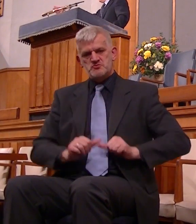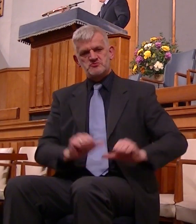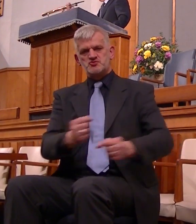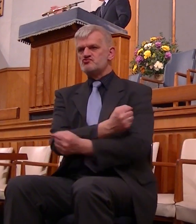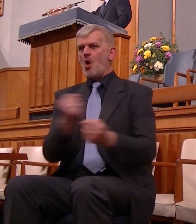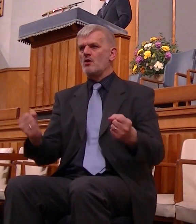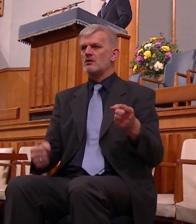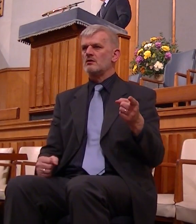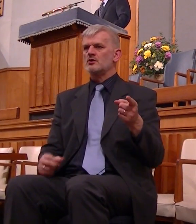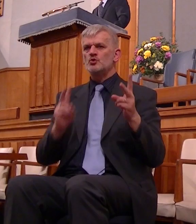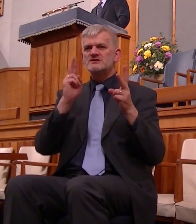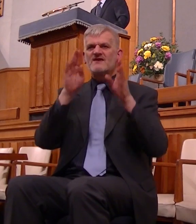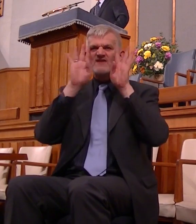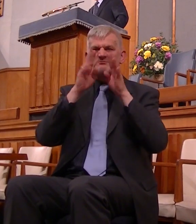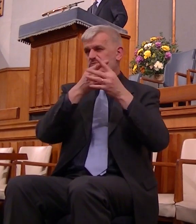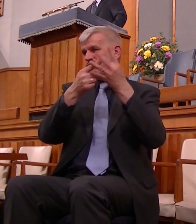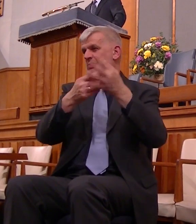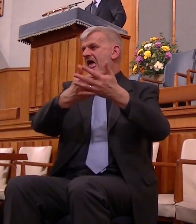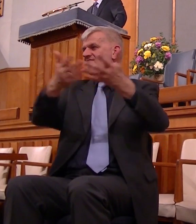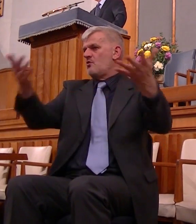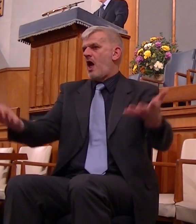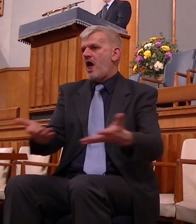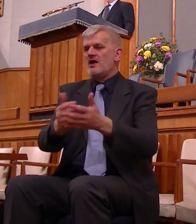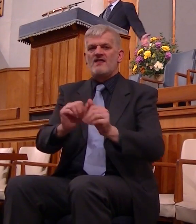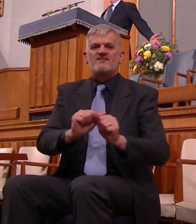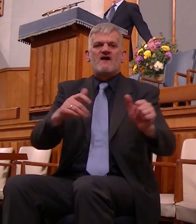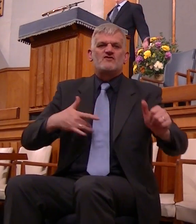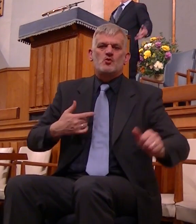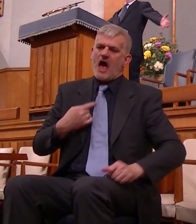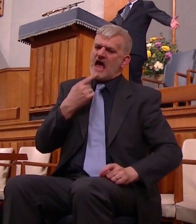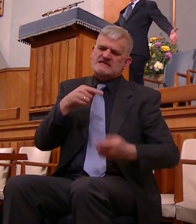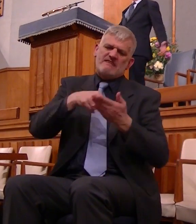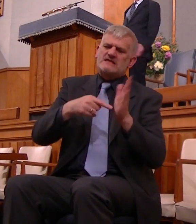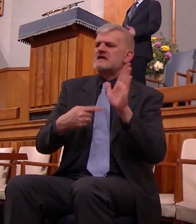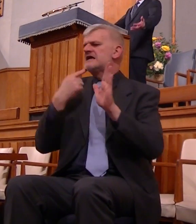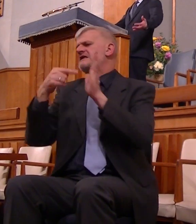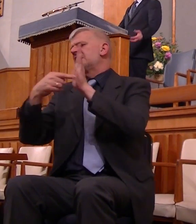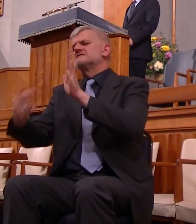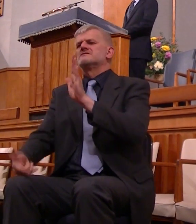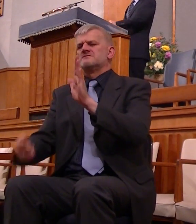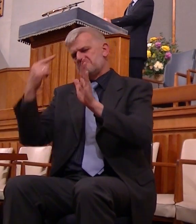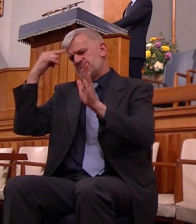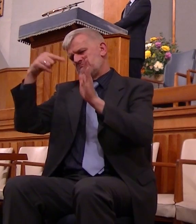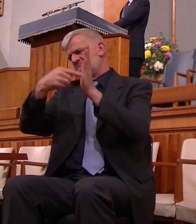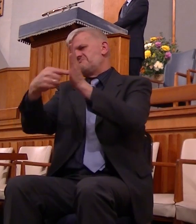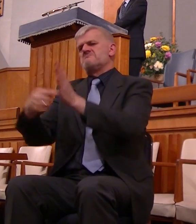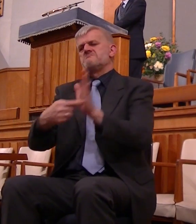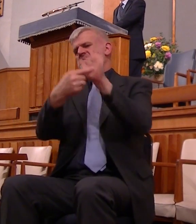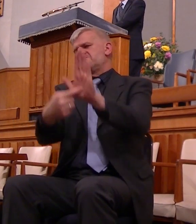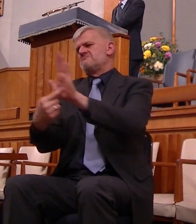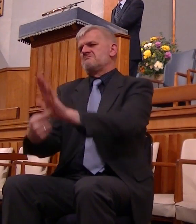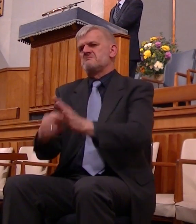on opinions opinions the air is thick with opinions I say this I say that I think this I think that